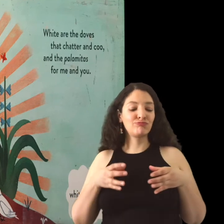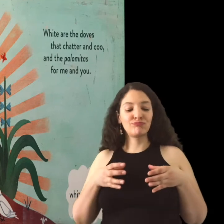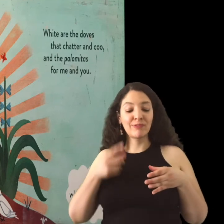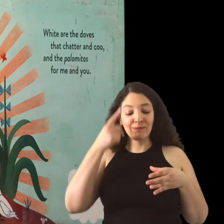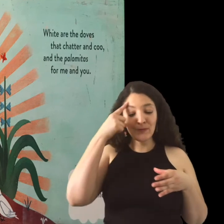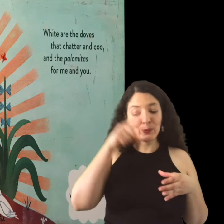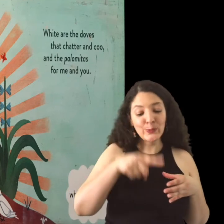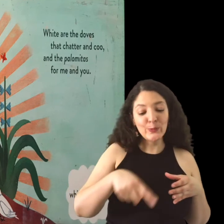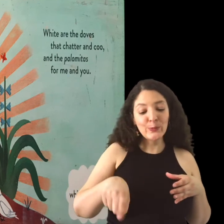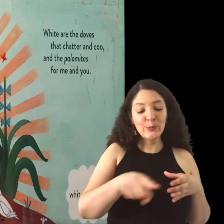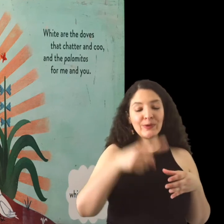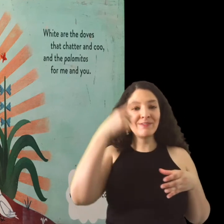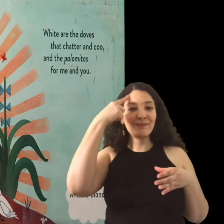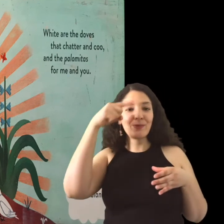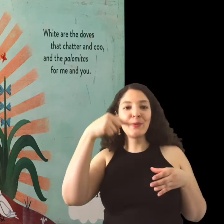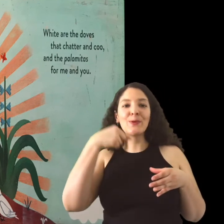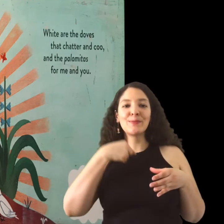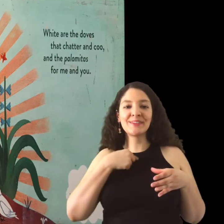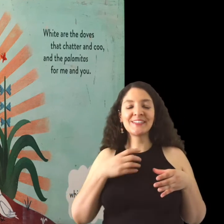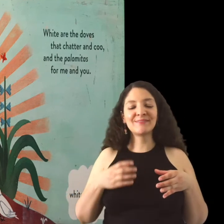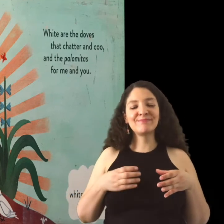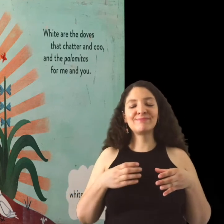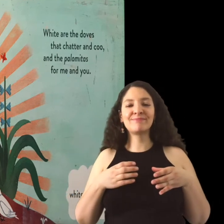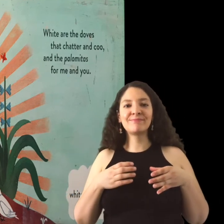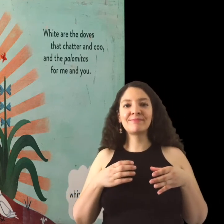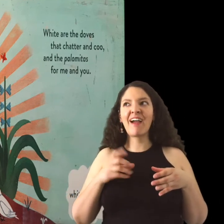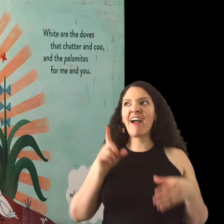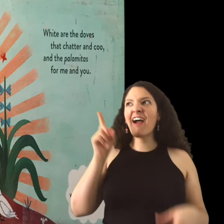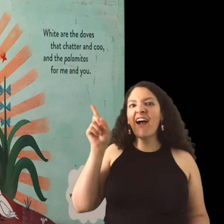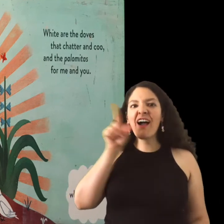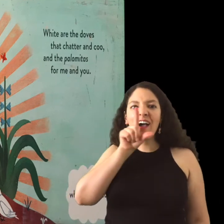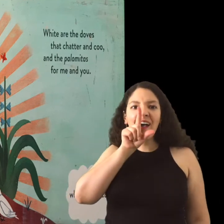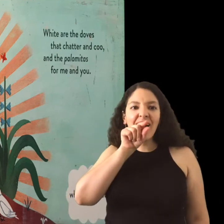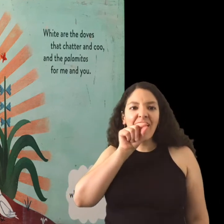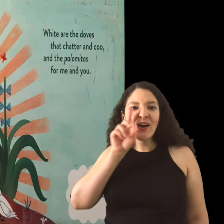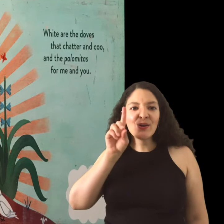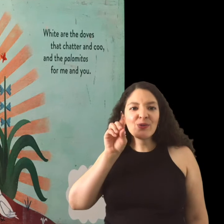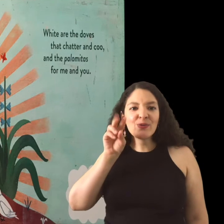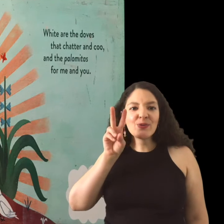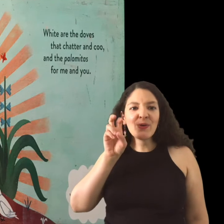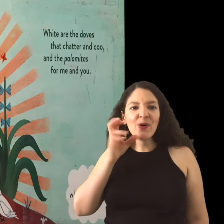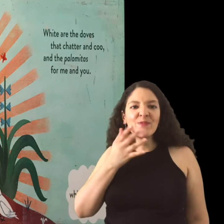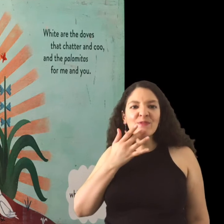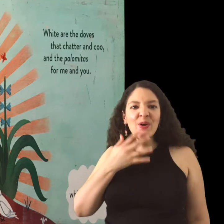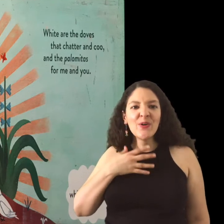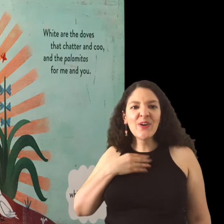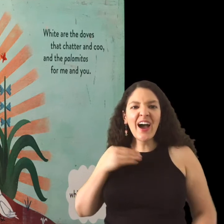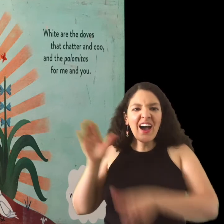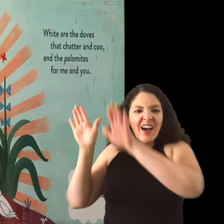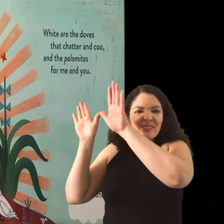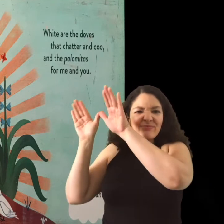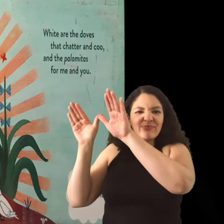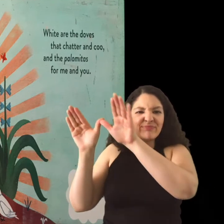White are the doves that chatter and coo. And the palomitas for me and you.